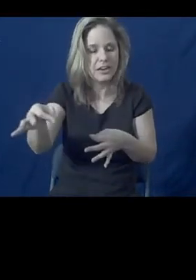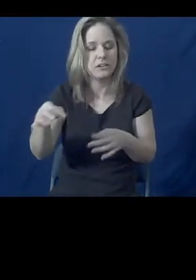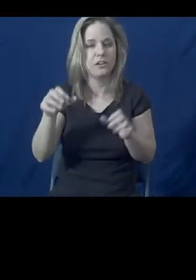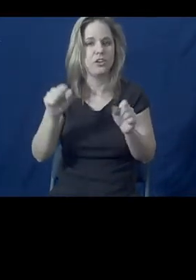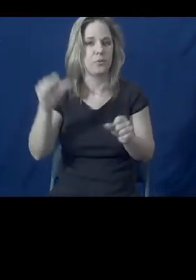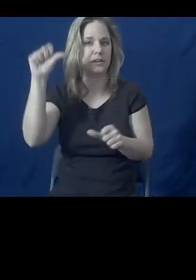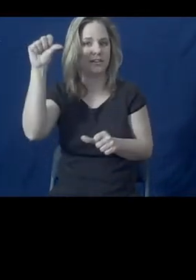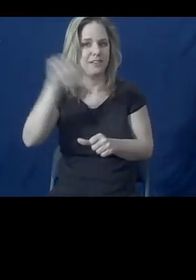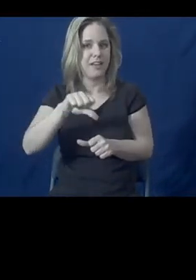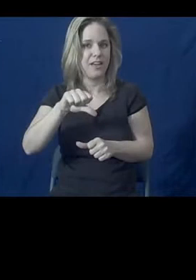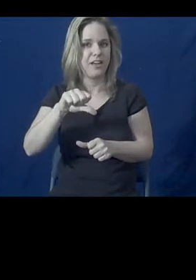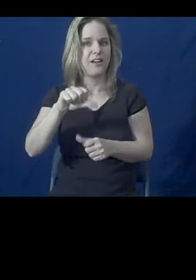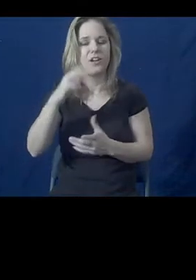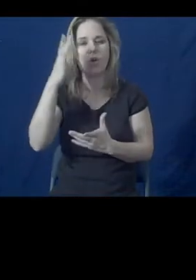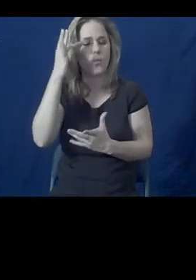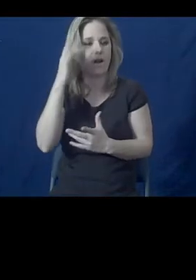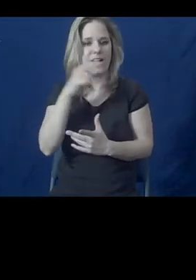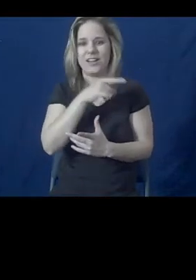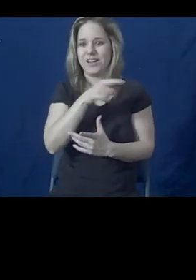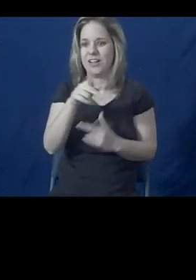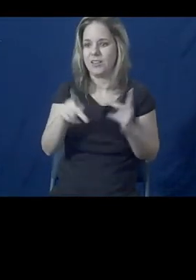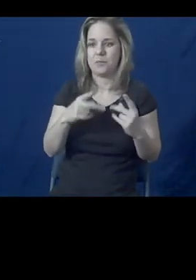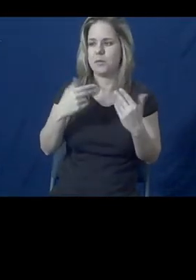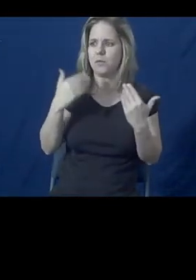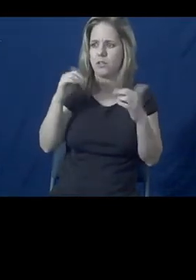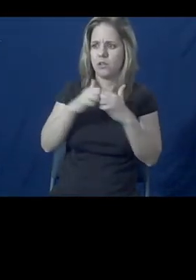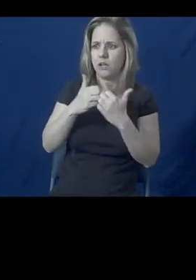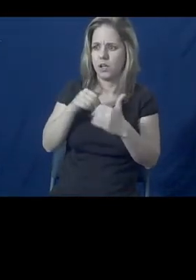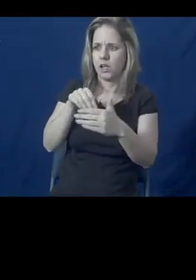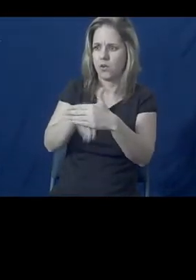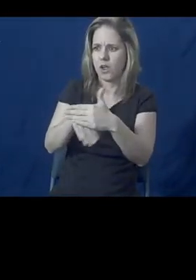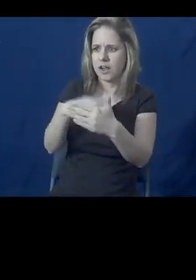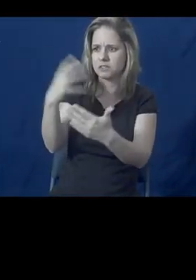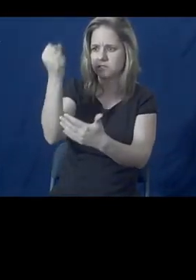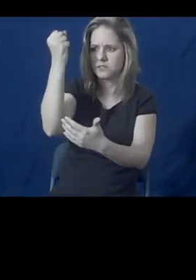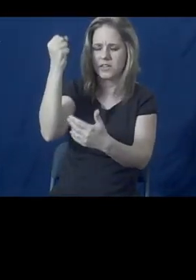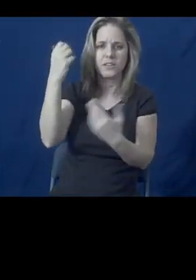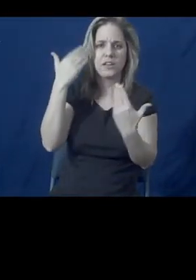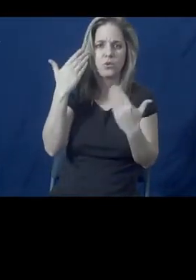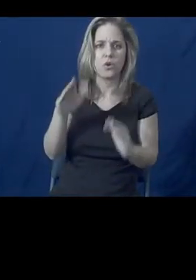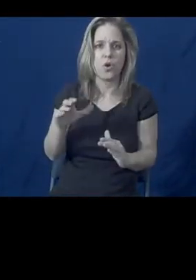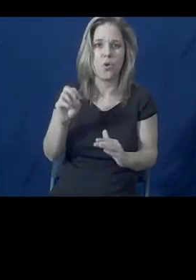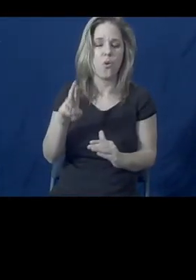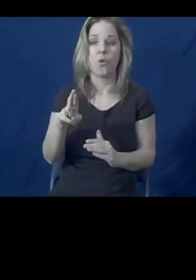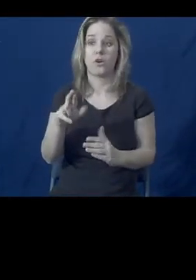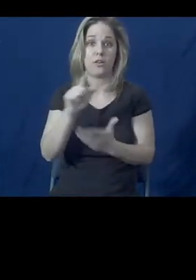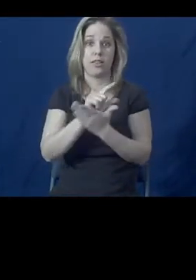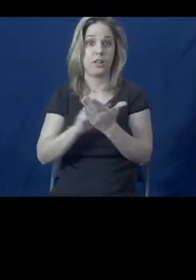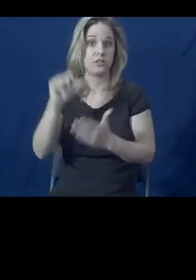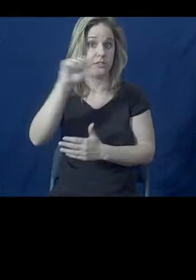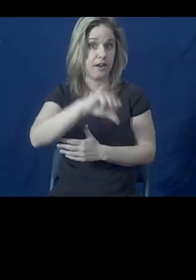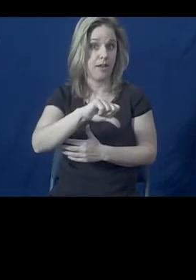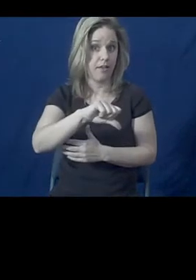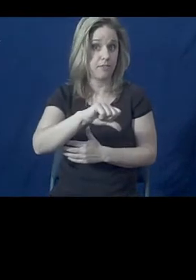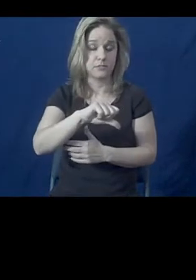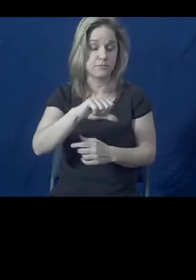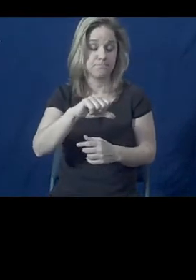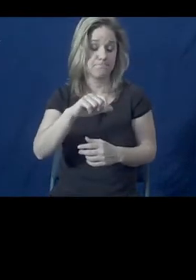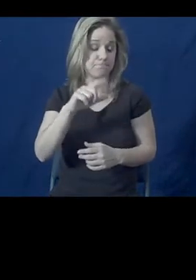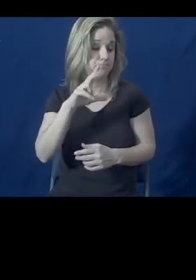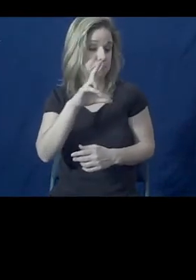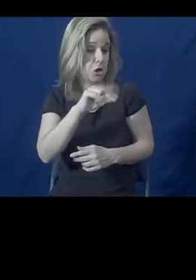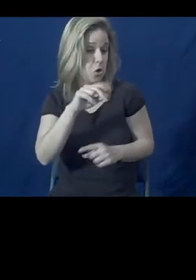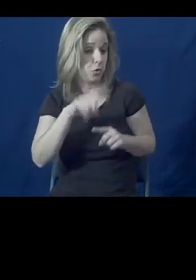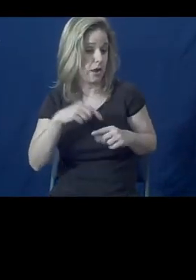folks don't understand how to access the system or there's illegal denials of benefits. And